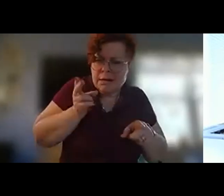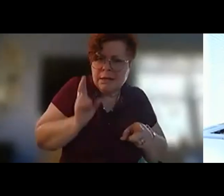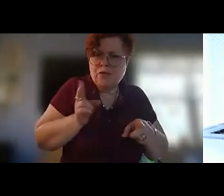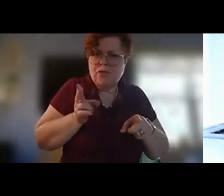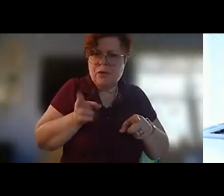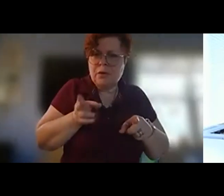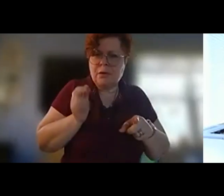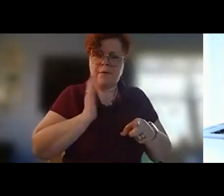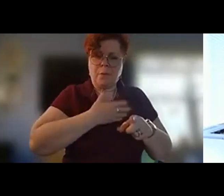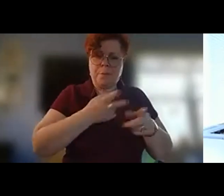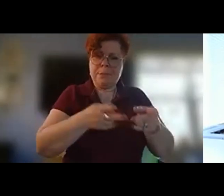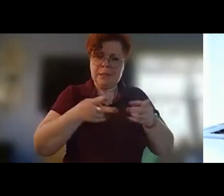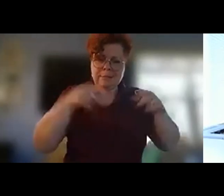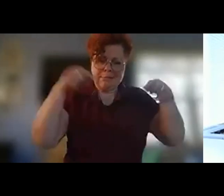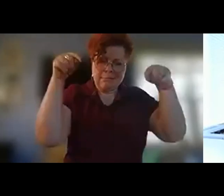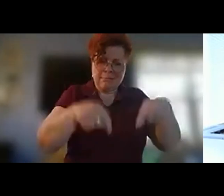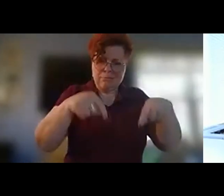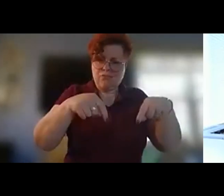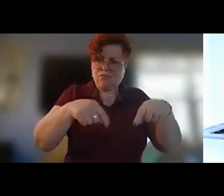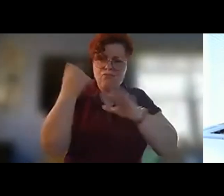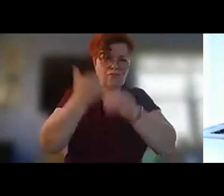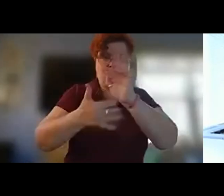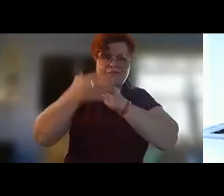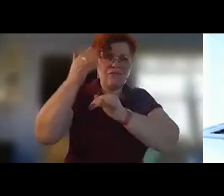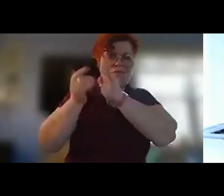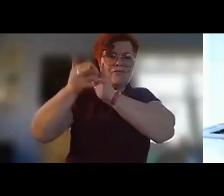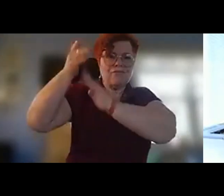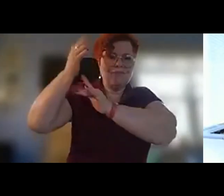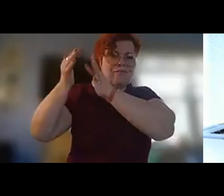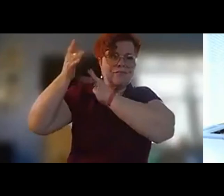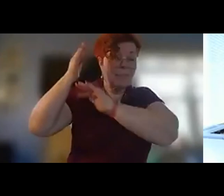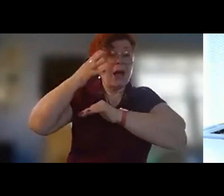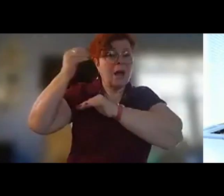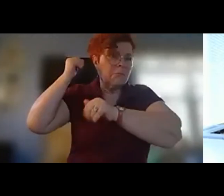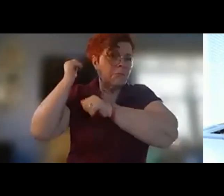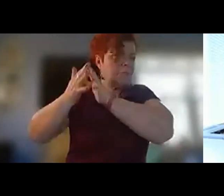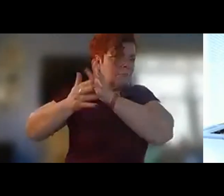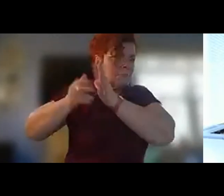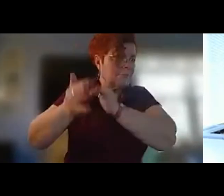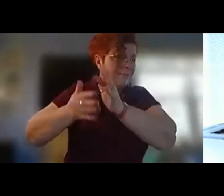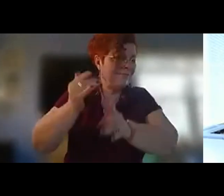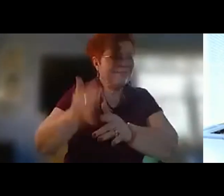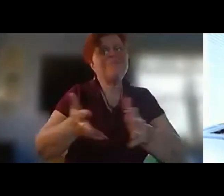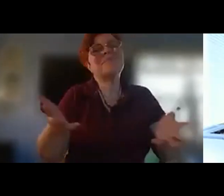place going back and back and back and forward and forward and forward and so this is the poem i wrote